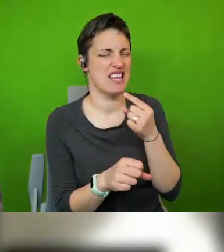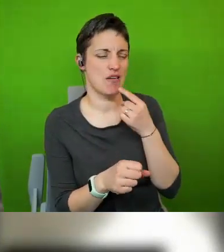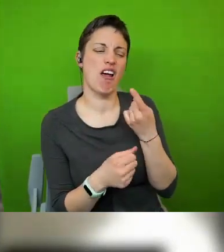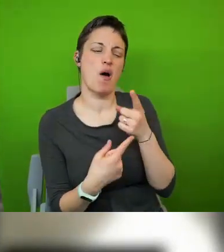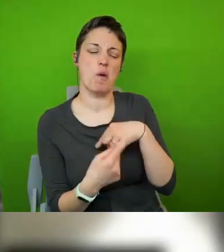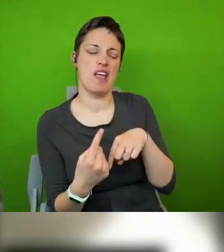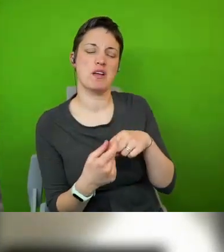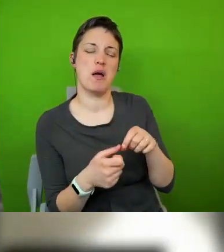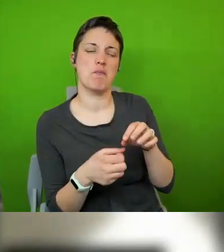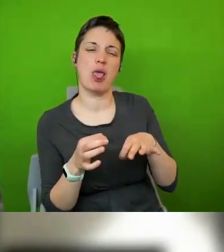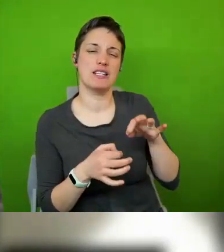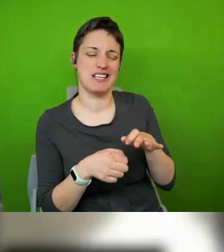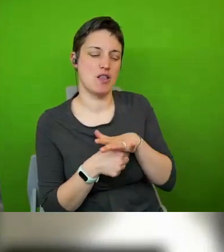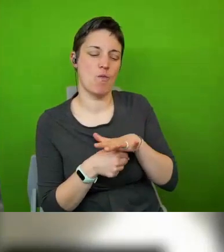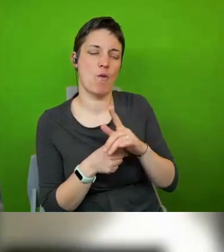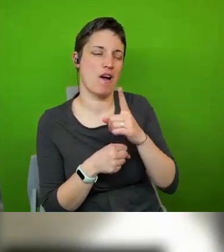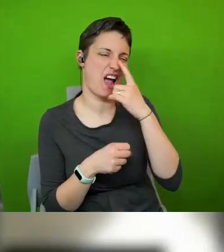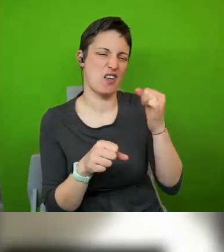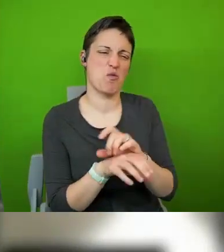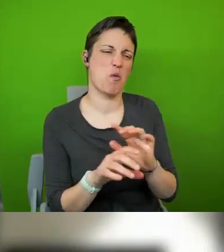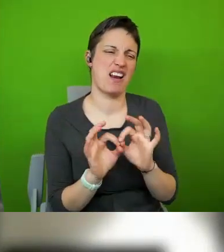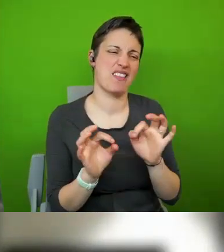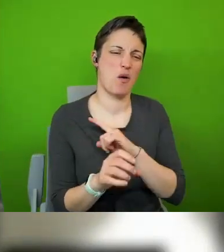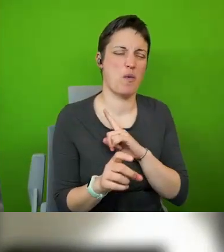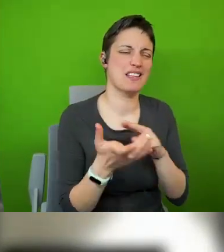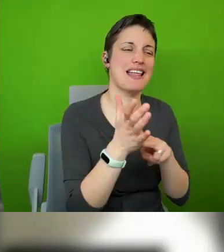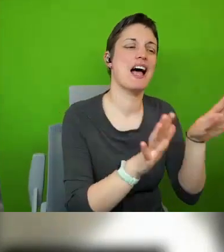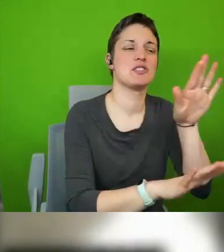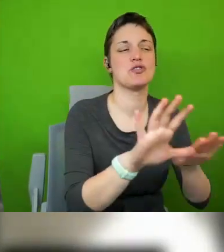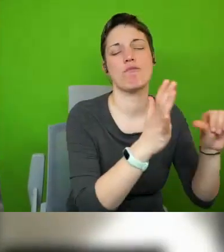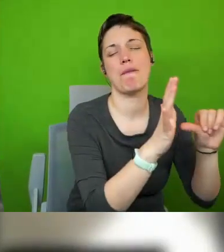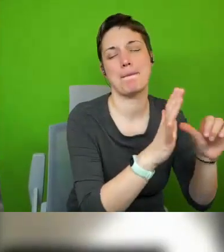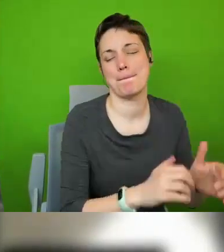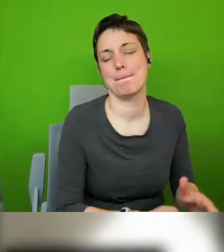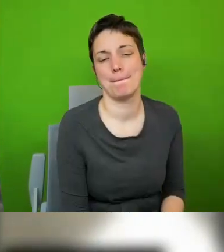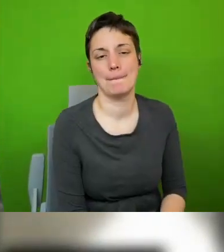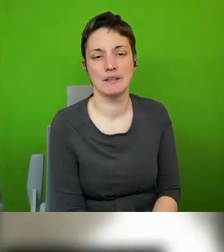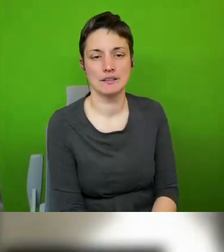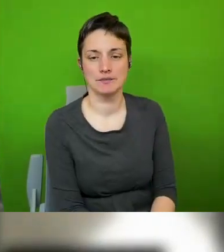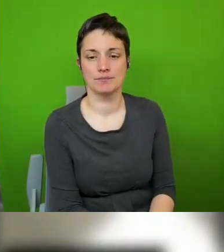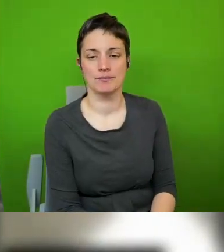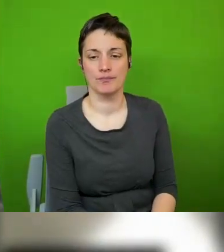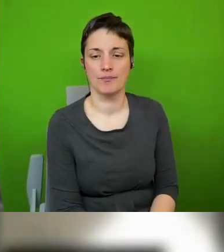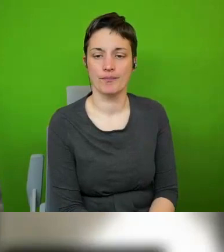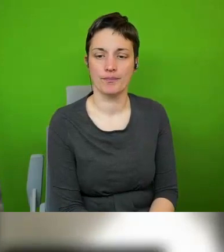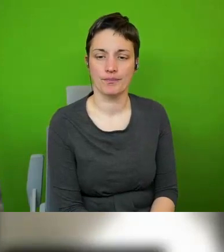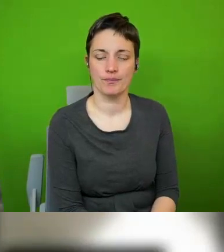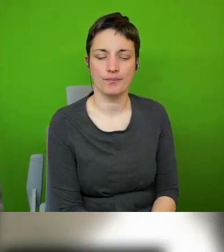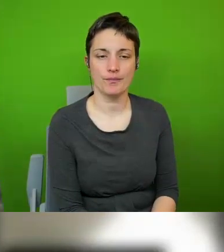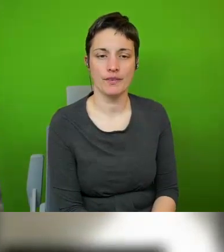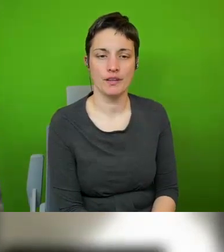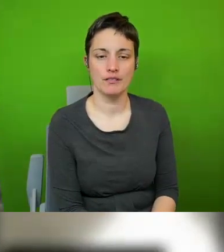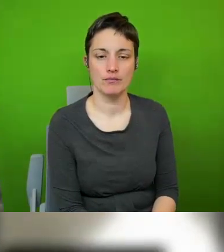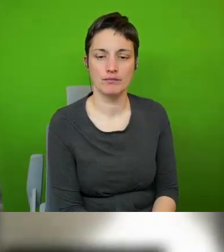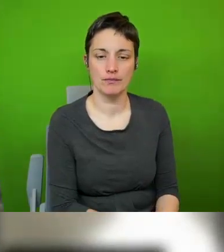the national situation um um i think